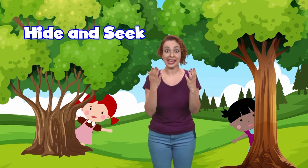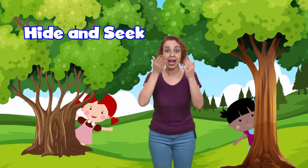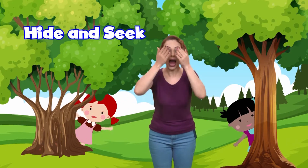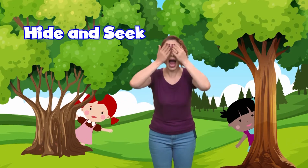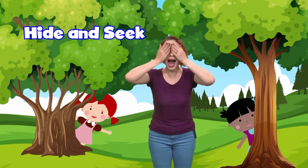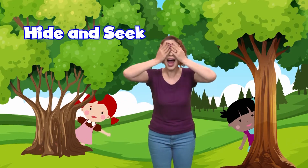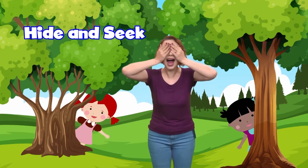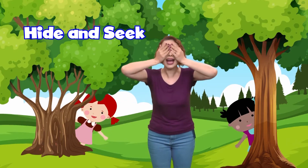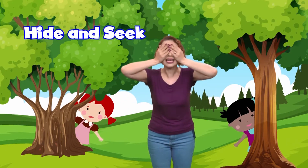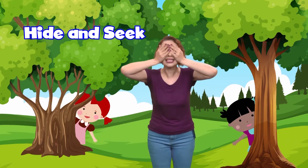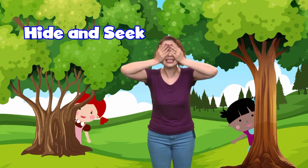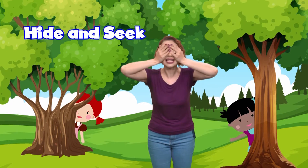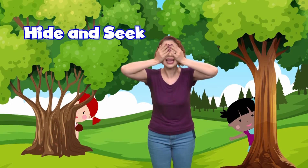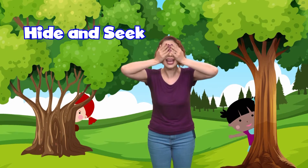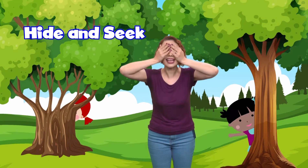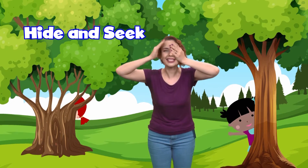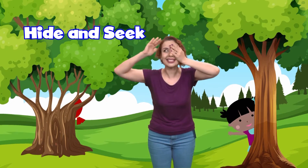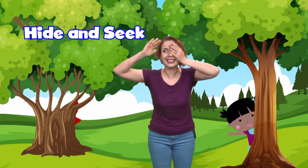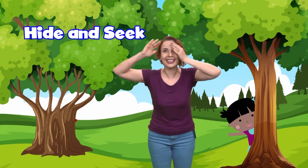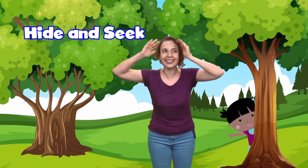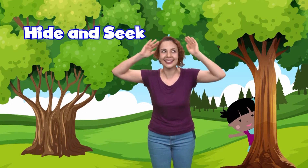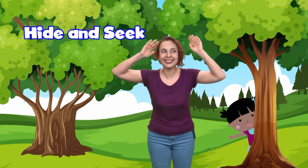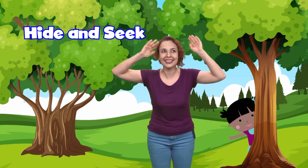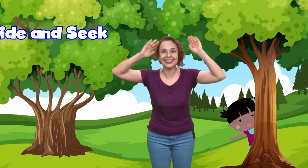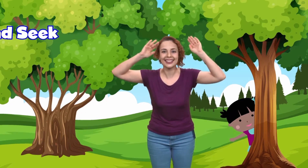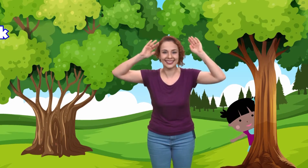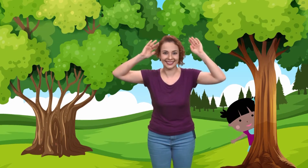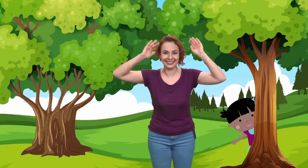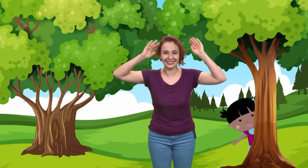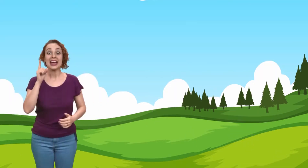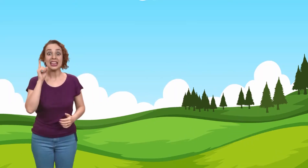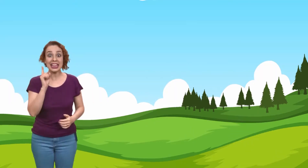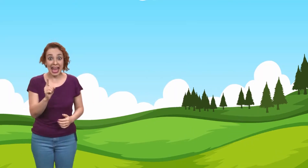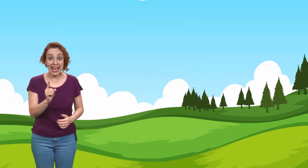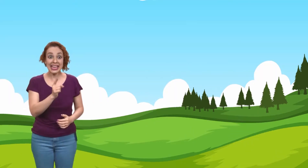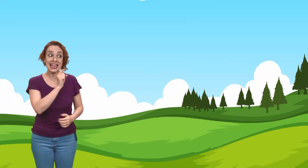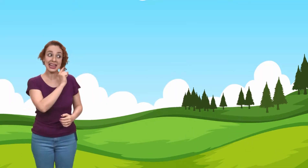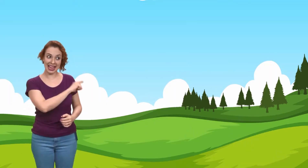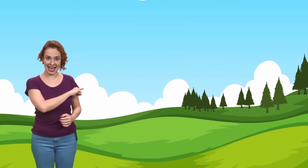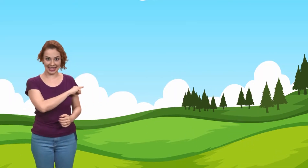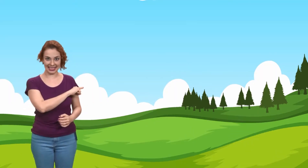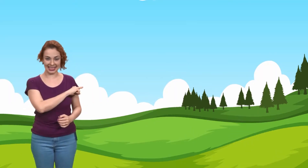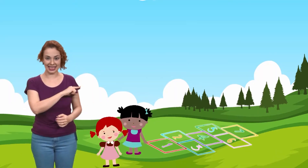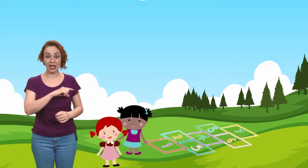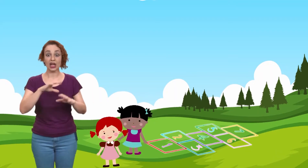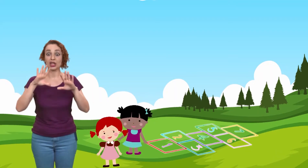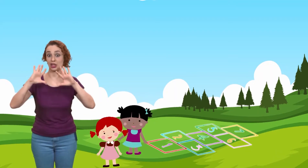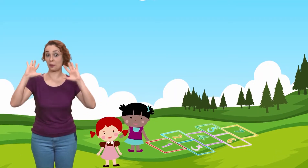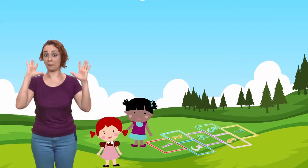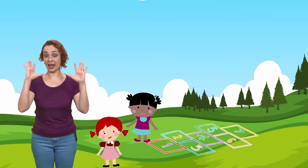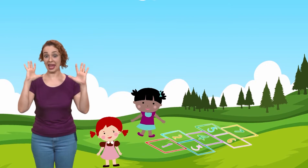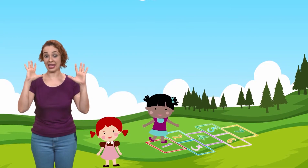hide and seek. They like to play